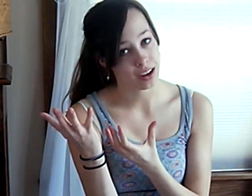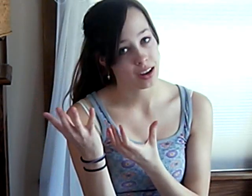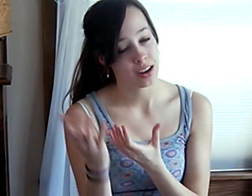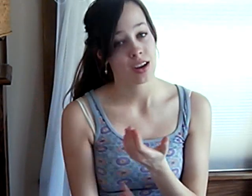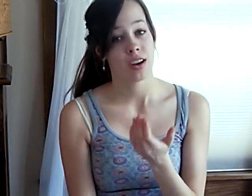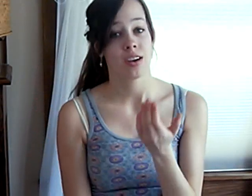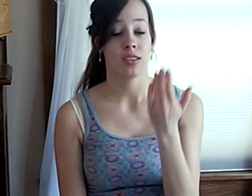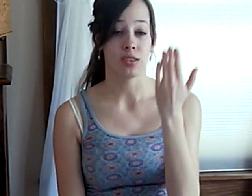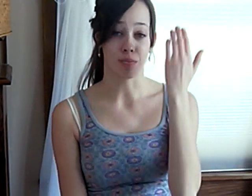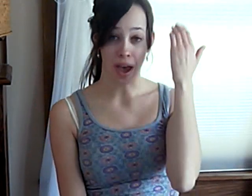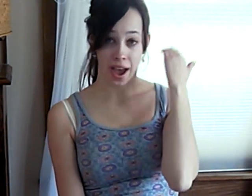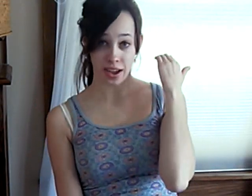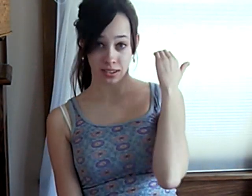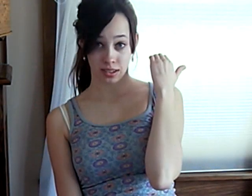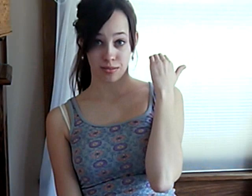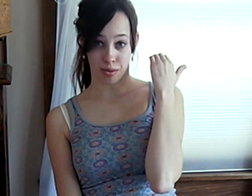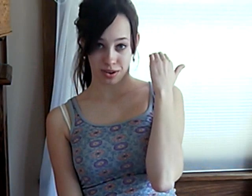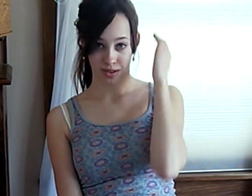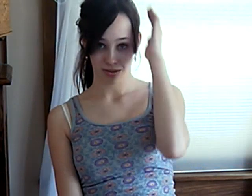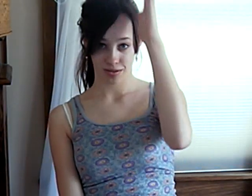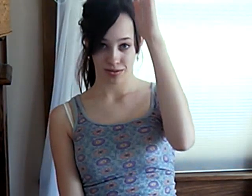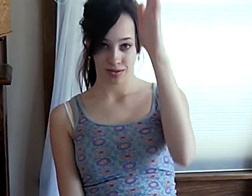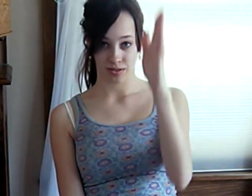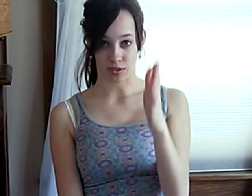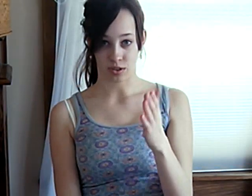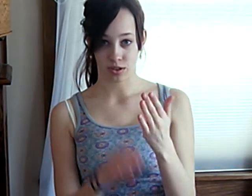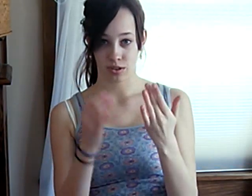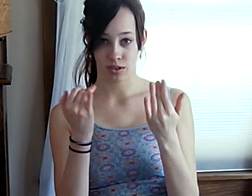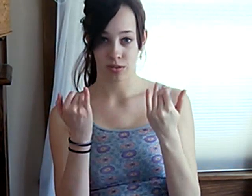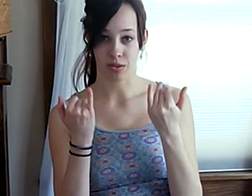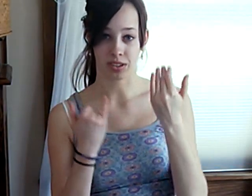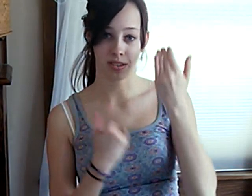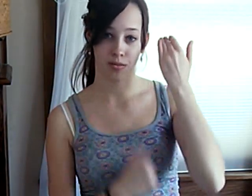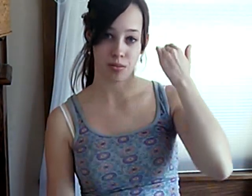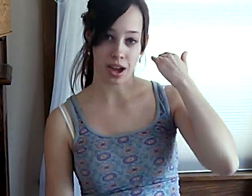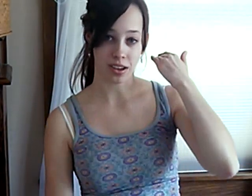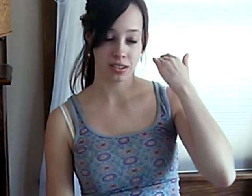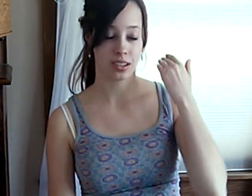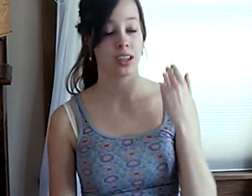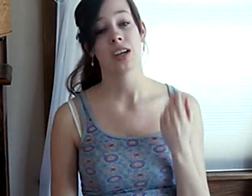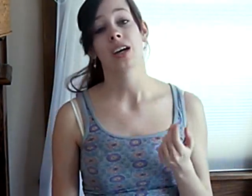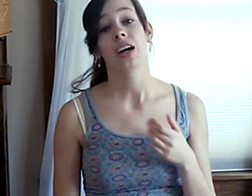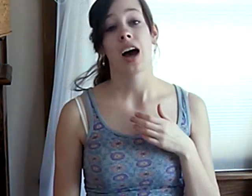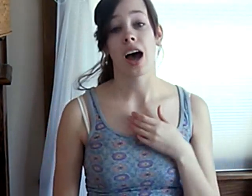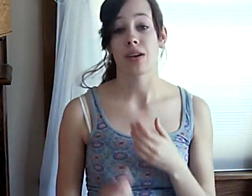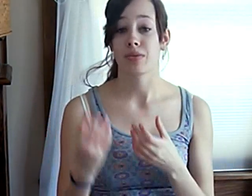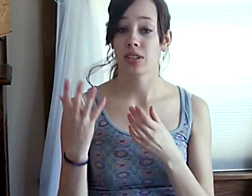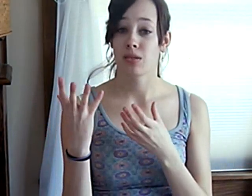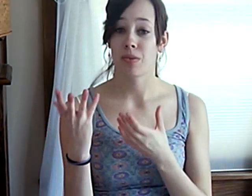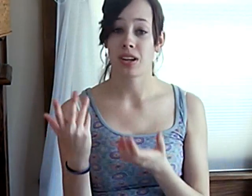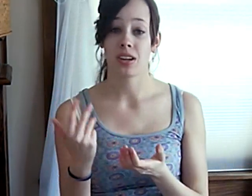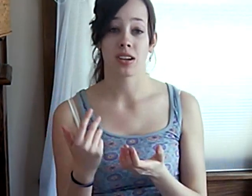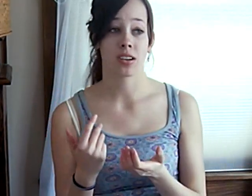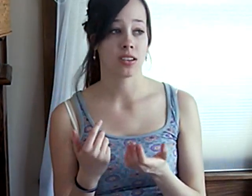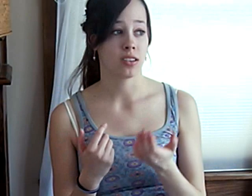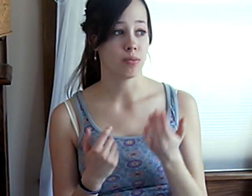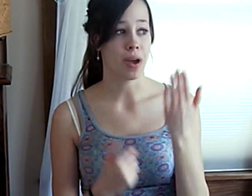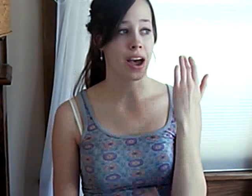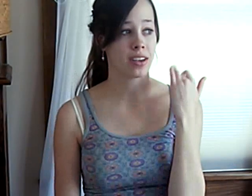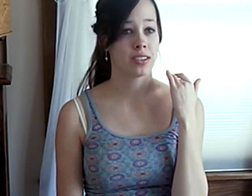the past, remember, future, present, past. I've been spending the past,